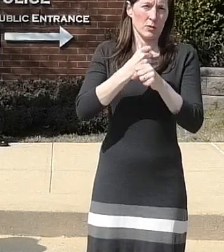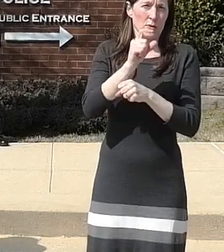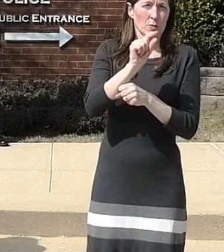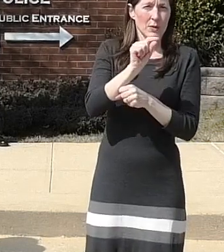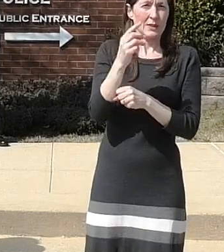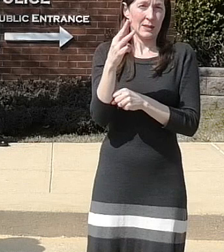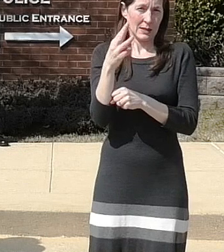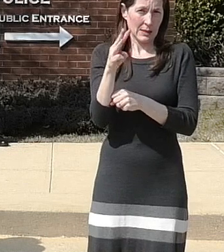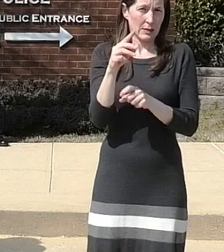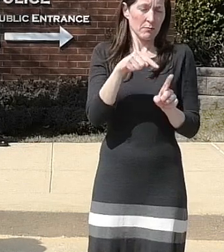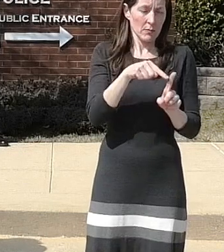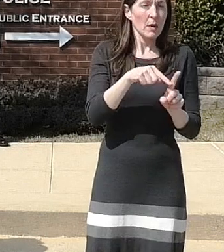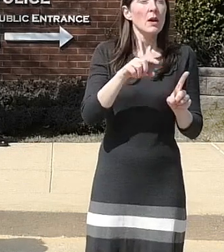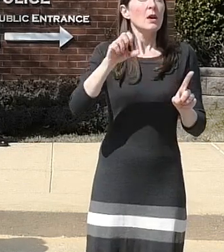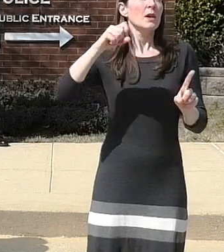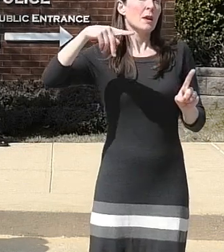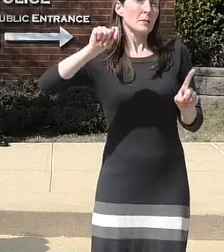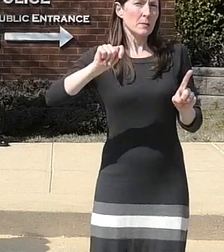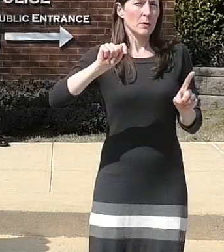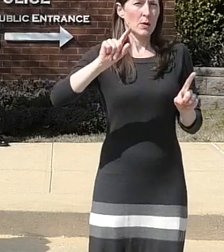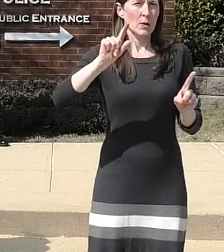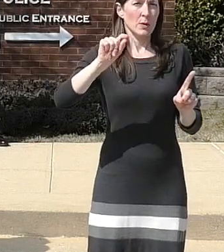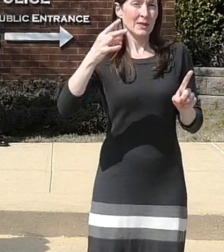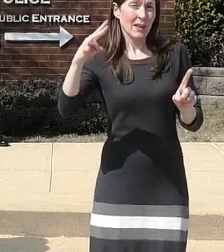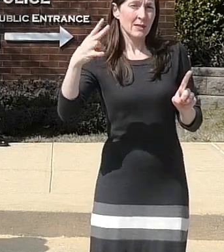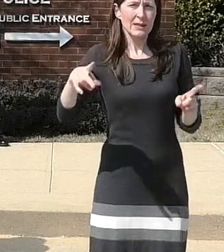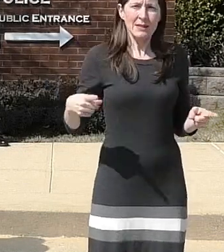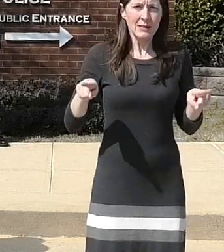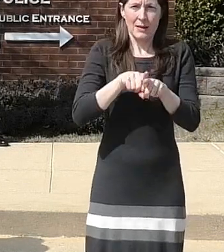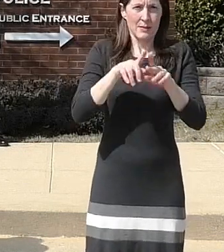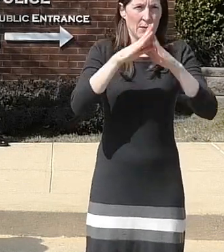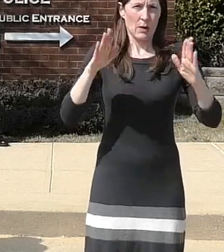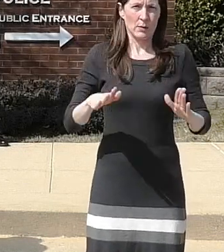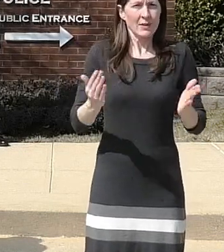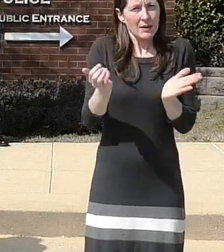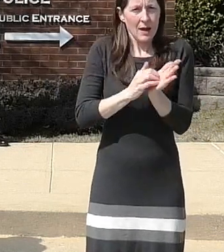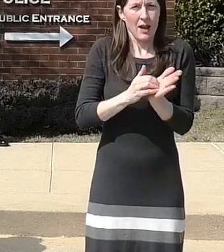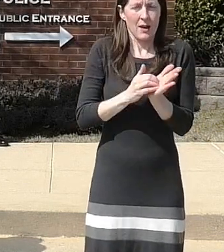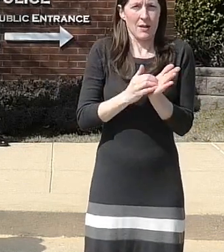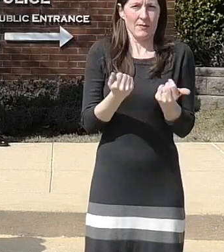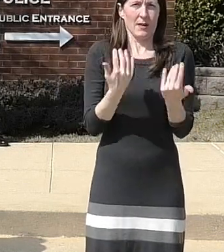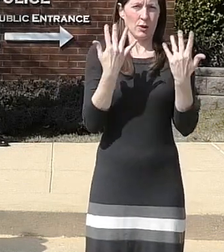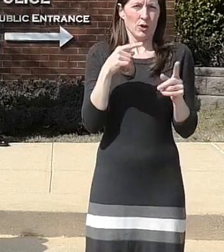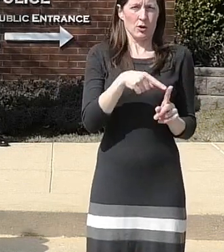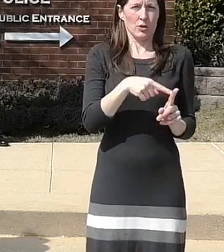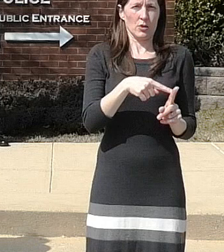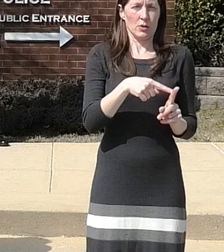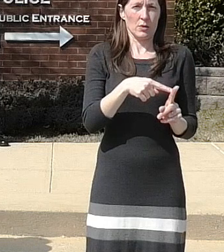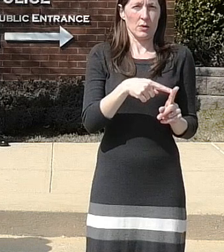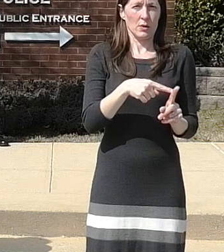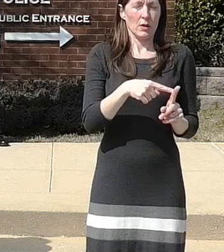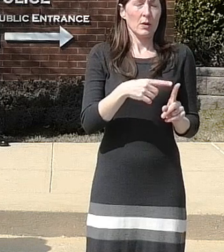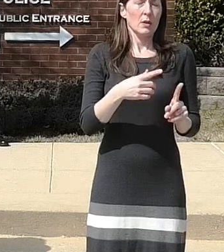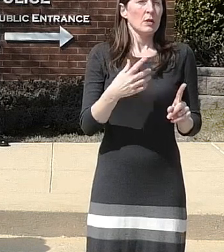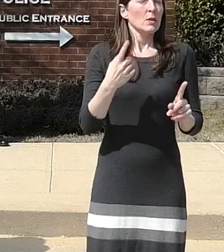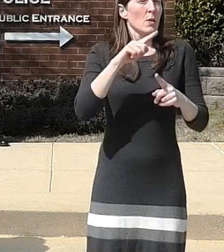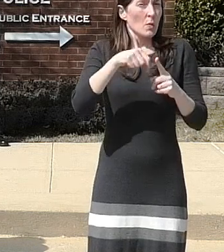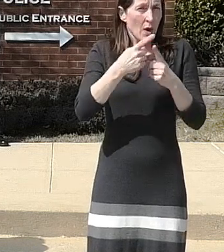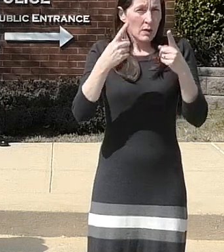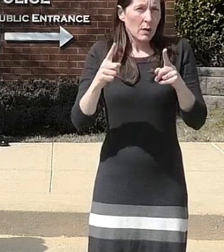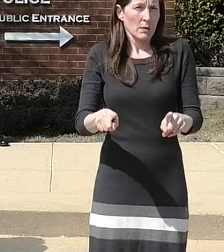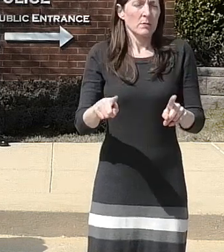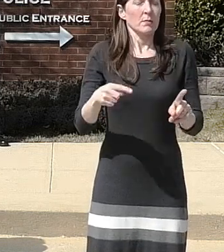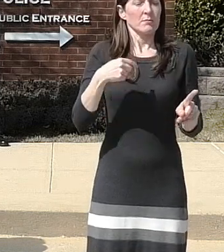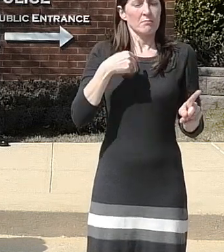september 2017 had a fire at the same exact house to me and the the rest of the investigators from montgomery county it looked